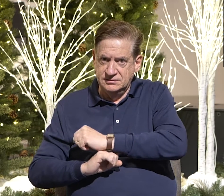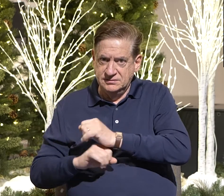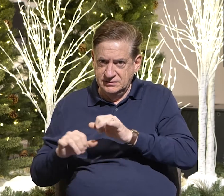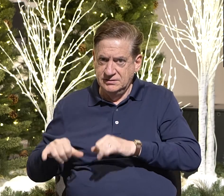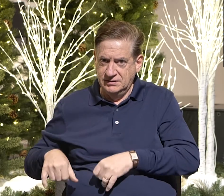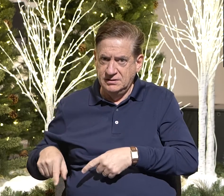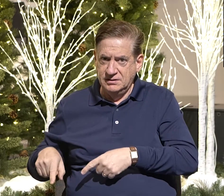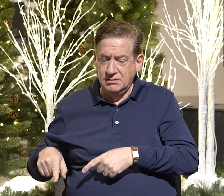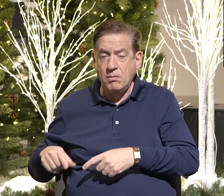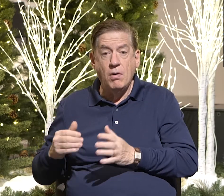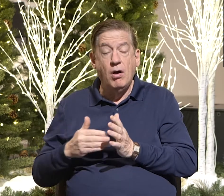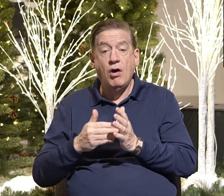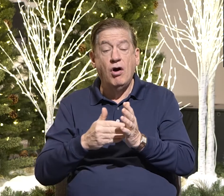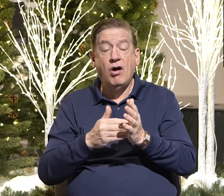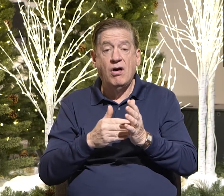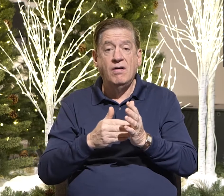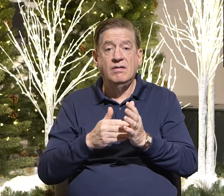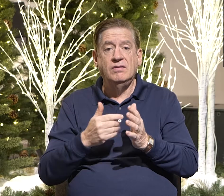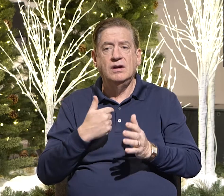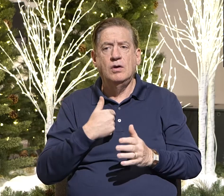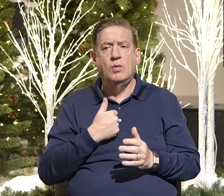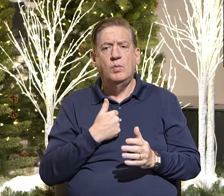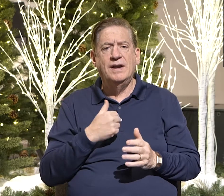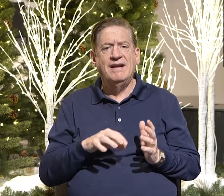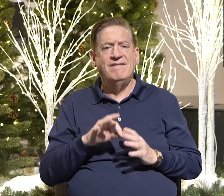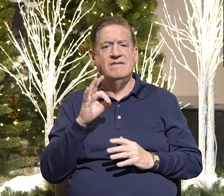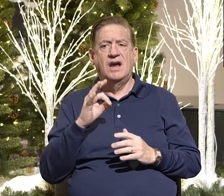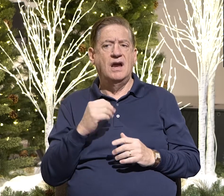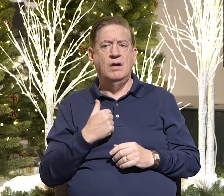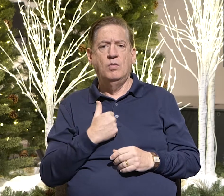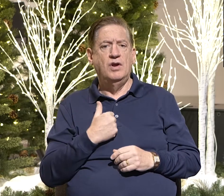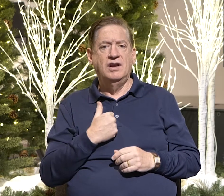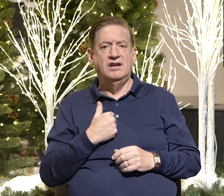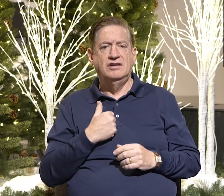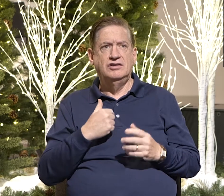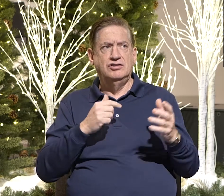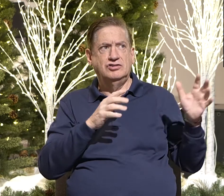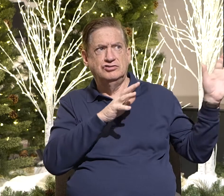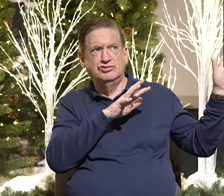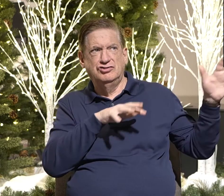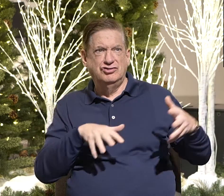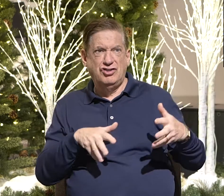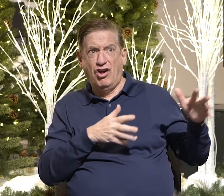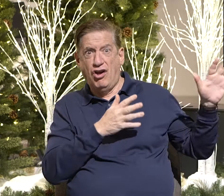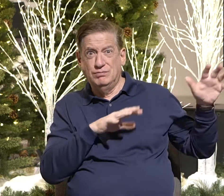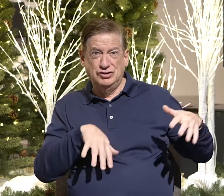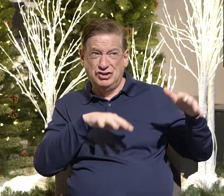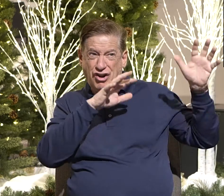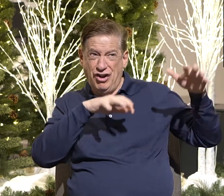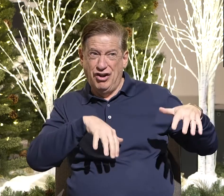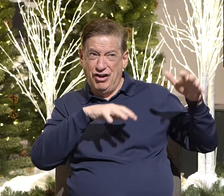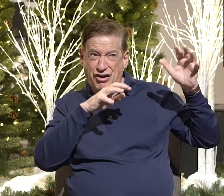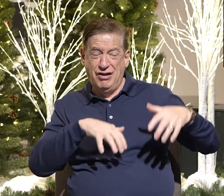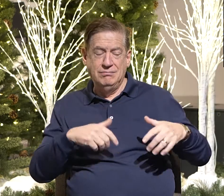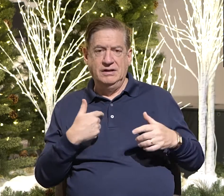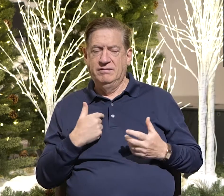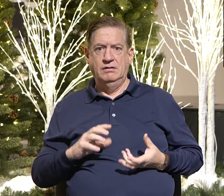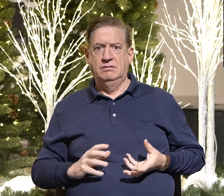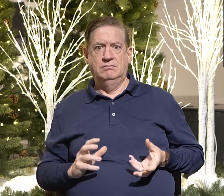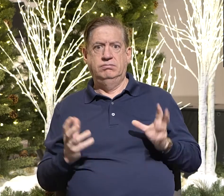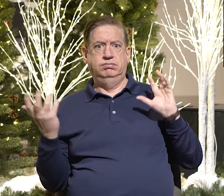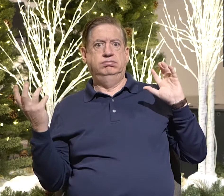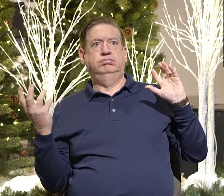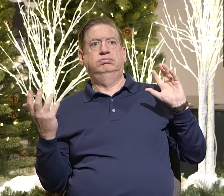But too often we're looking at this, we, we find that we're not, the storms wreck us sometimes. We get into life and we get destroyed